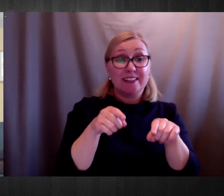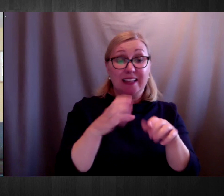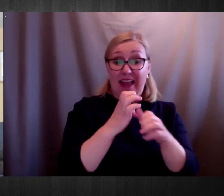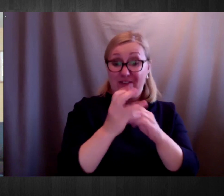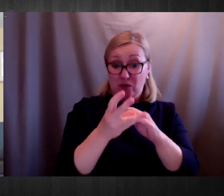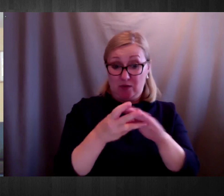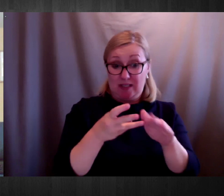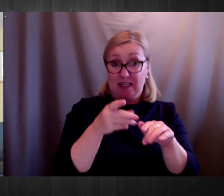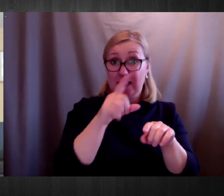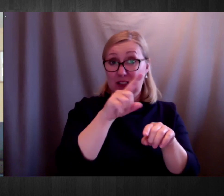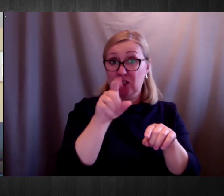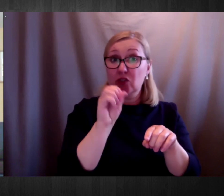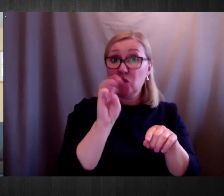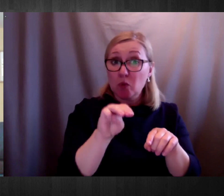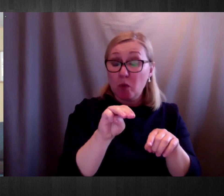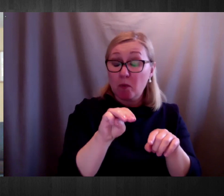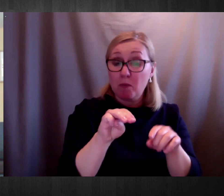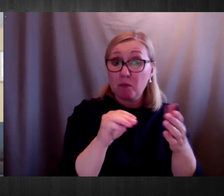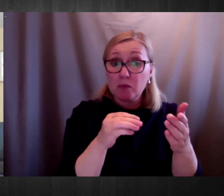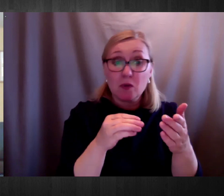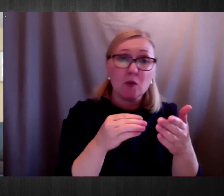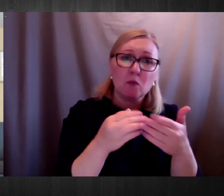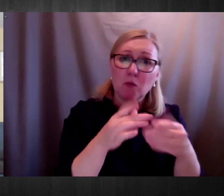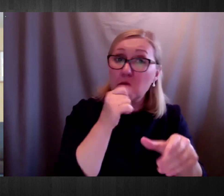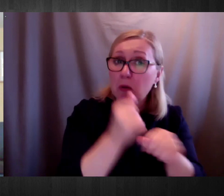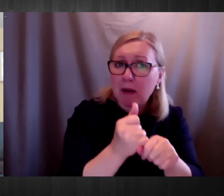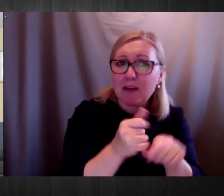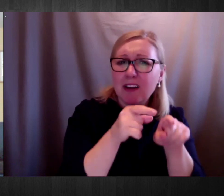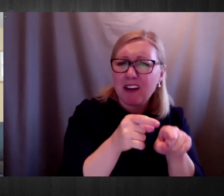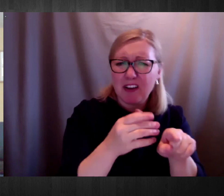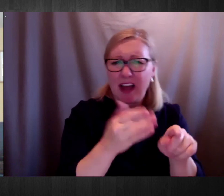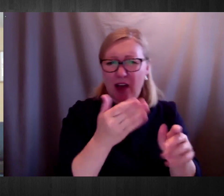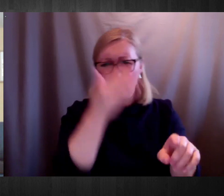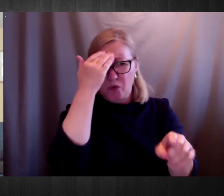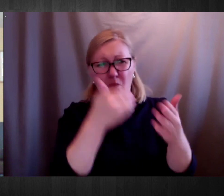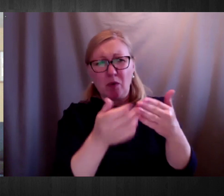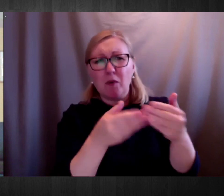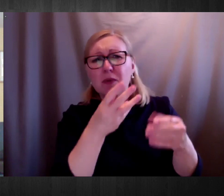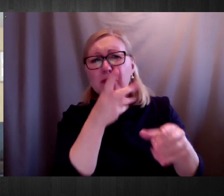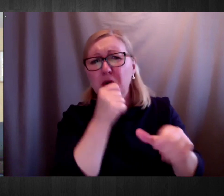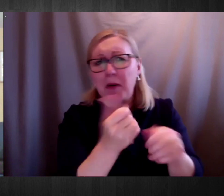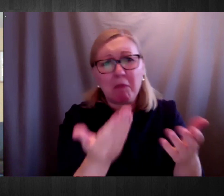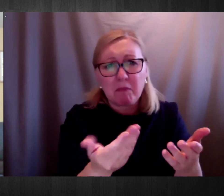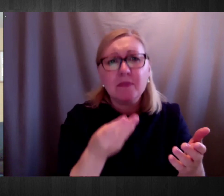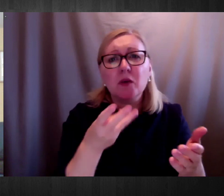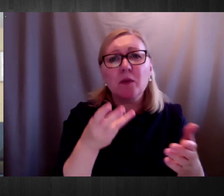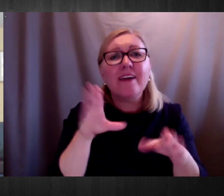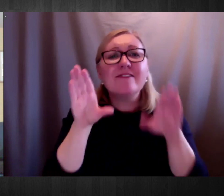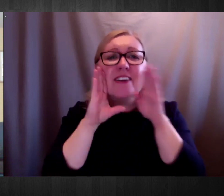we publish a point table on Facebook, with participants' emails every week.